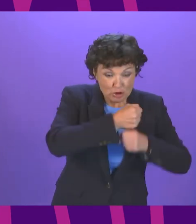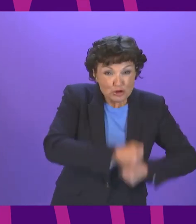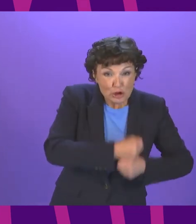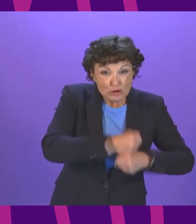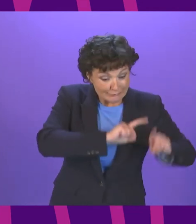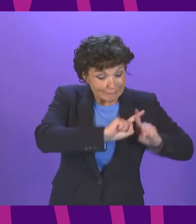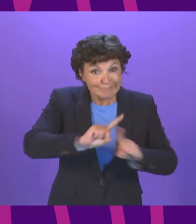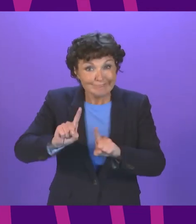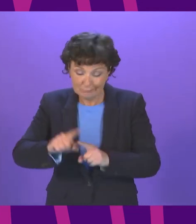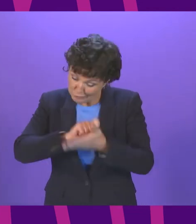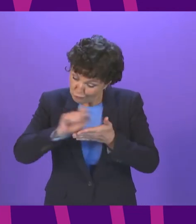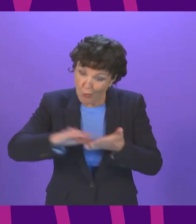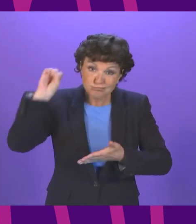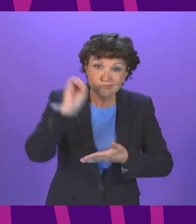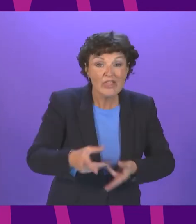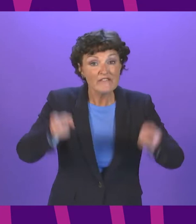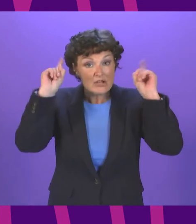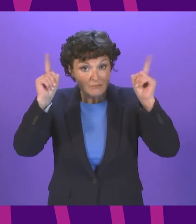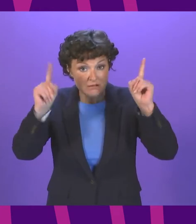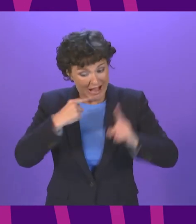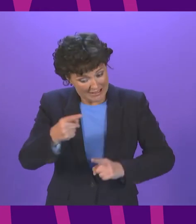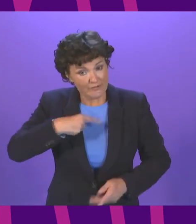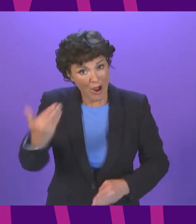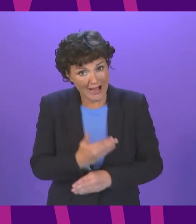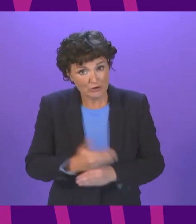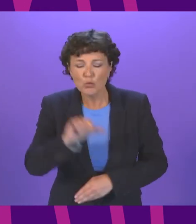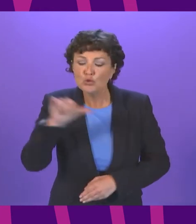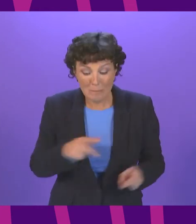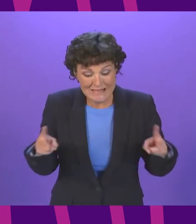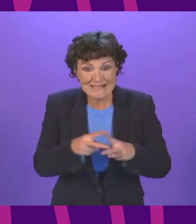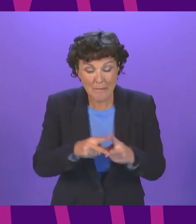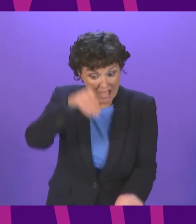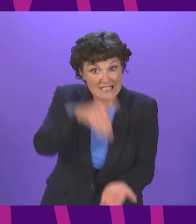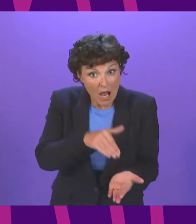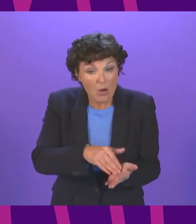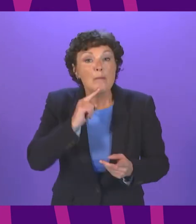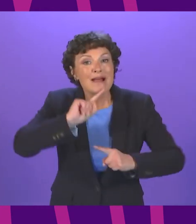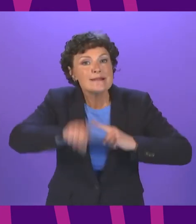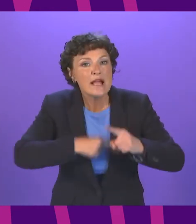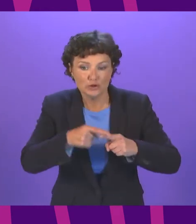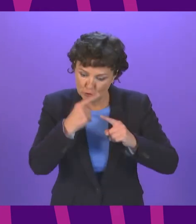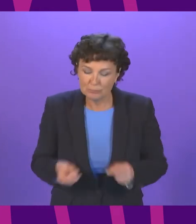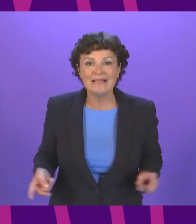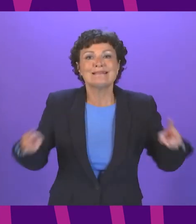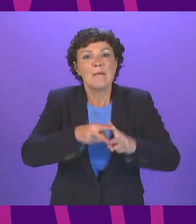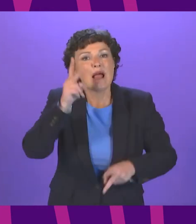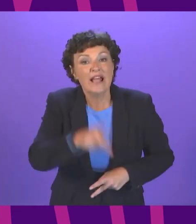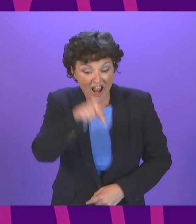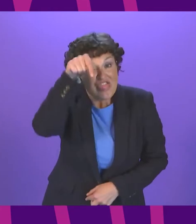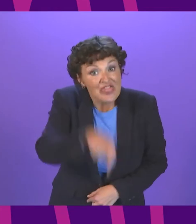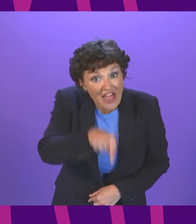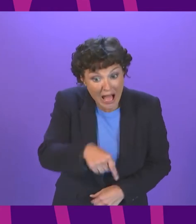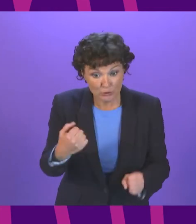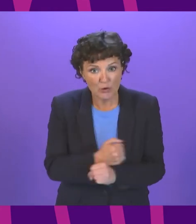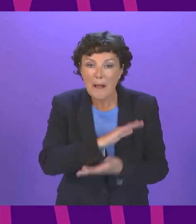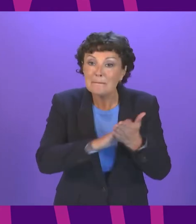We should be doubling the Scottish child payment immediately and then doubling it again next year. This simple act would cut child poverty